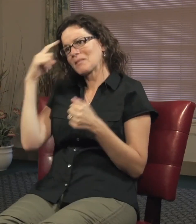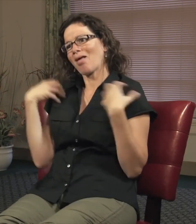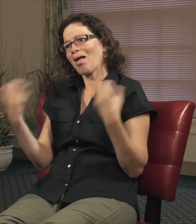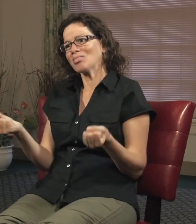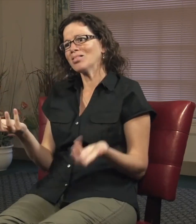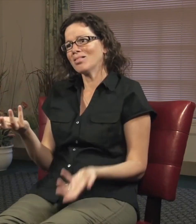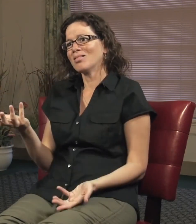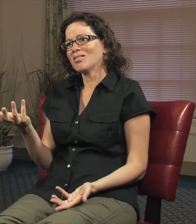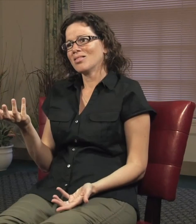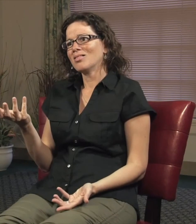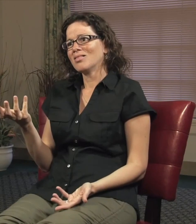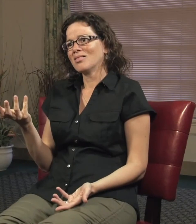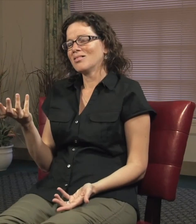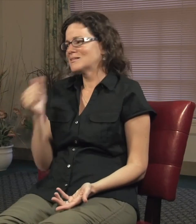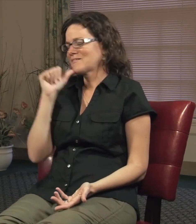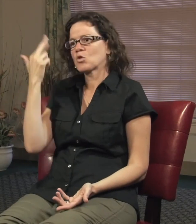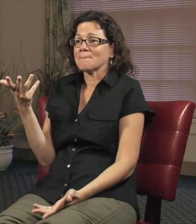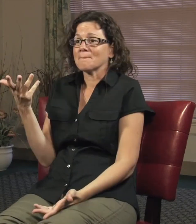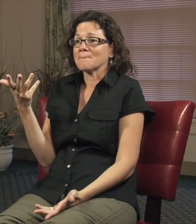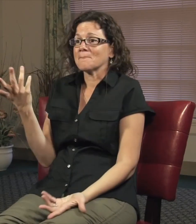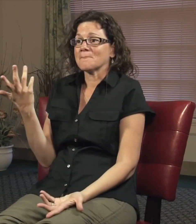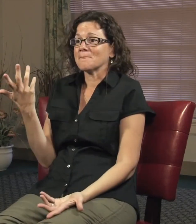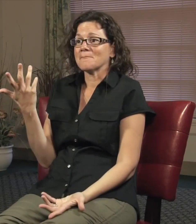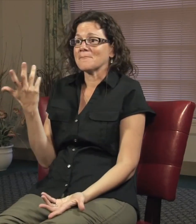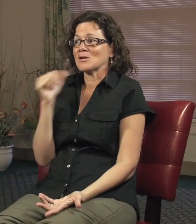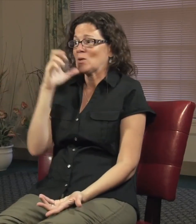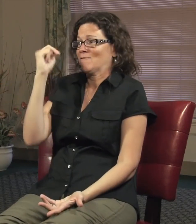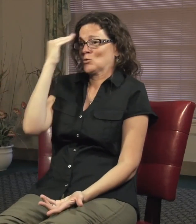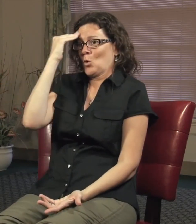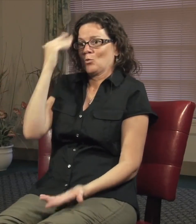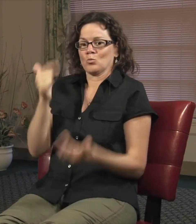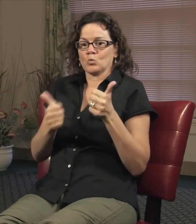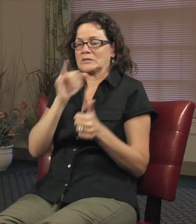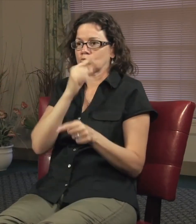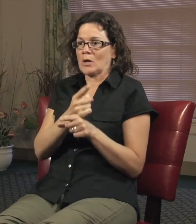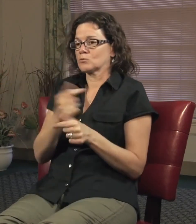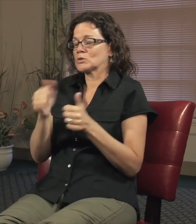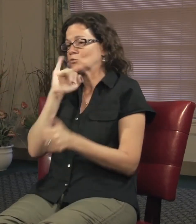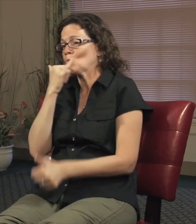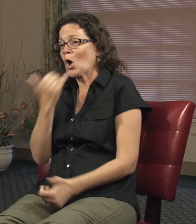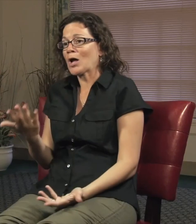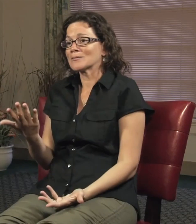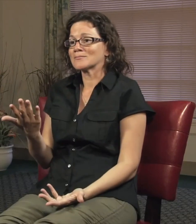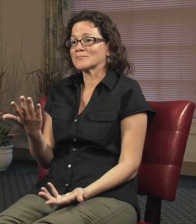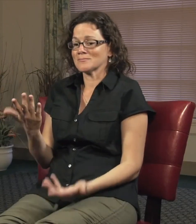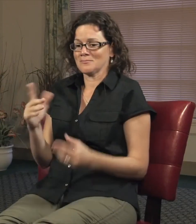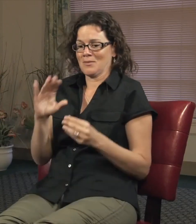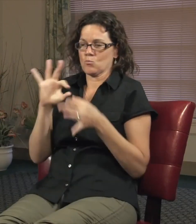normal. And they don't realize that it's a mental illness. I had no role model. So I didn't really know what was